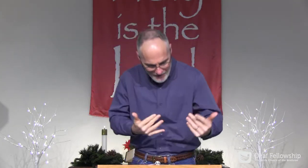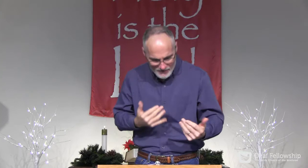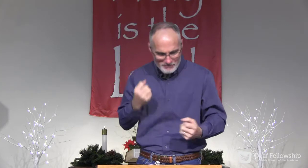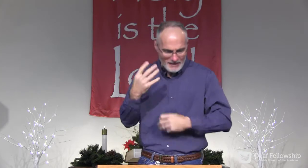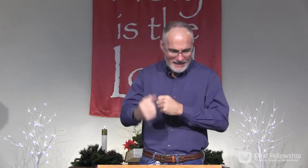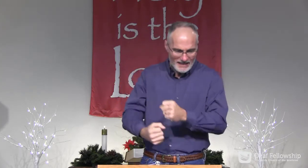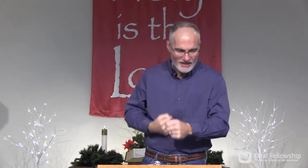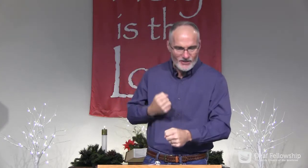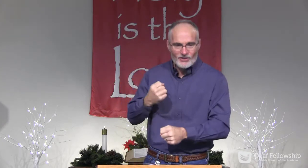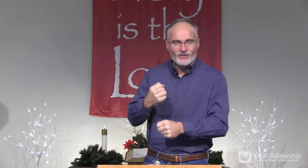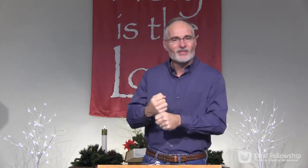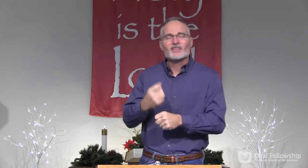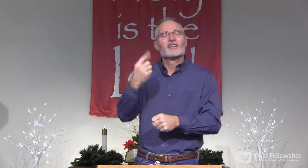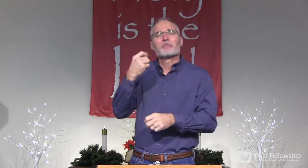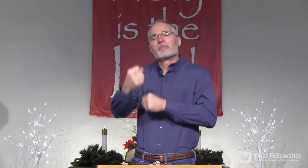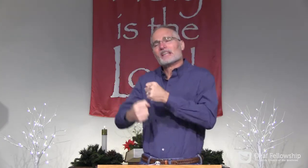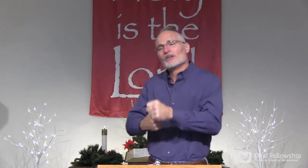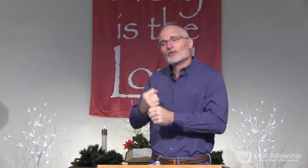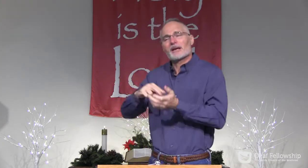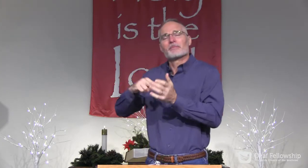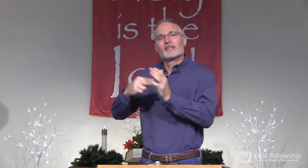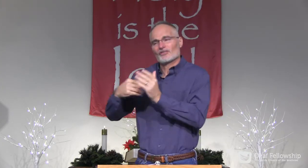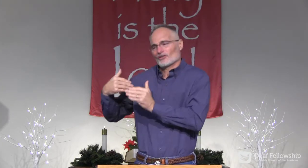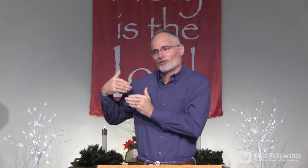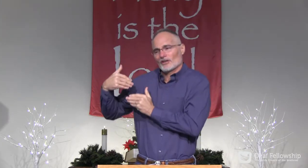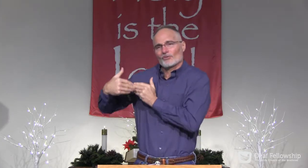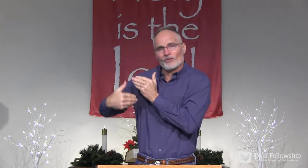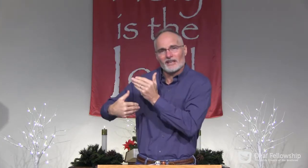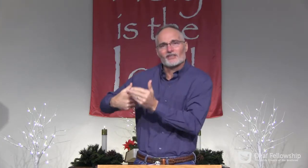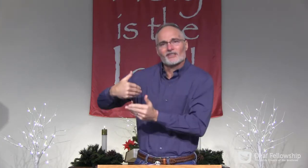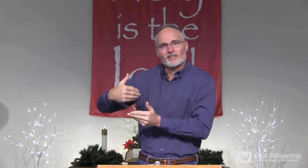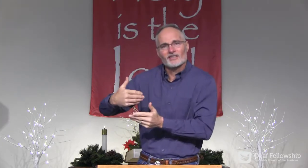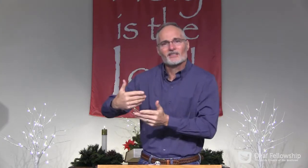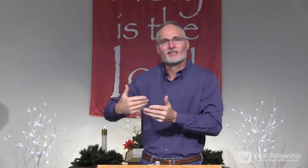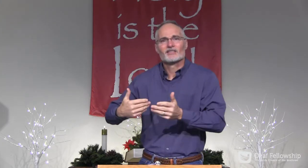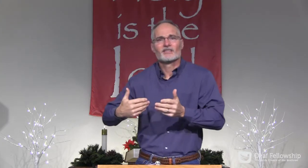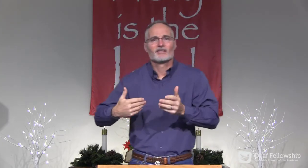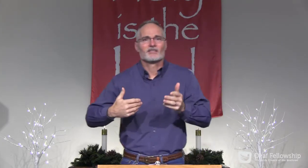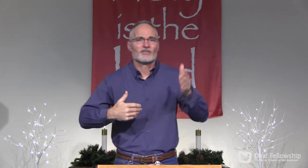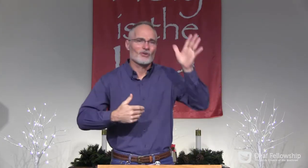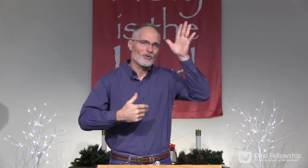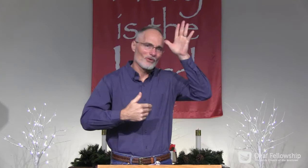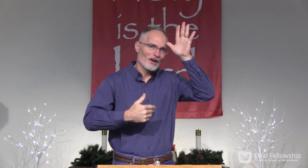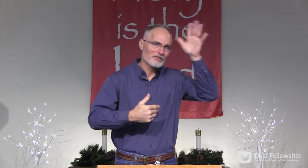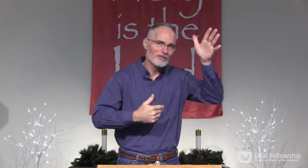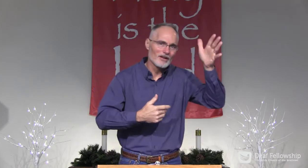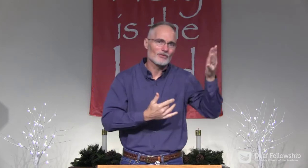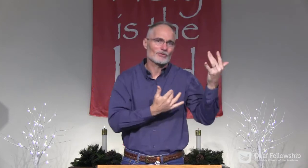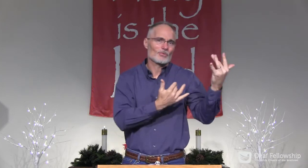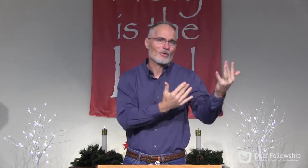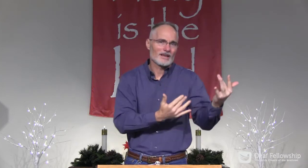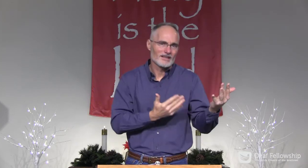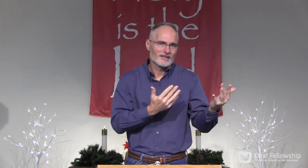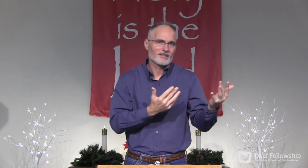They'd been waiting and waiting for many years. And when I say many years, I mean generations and generations.